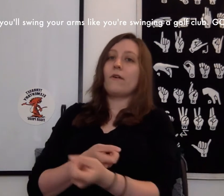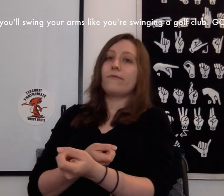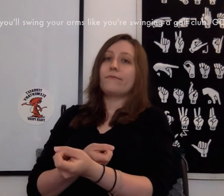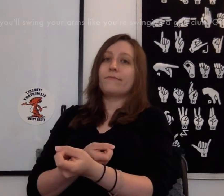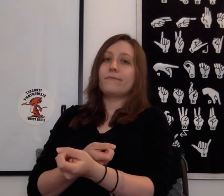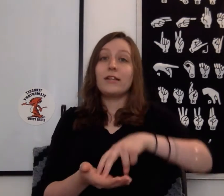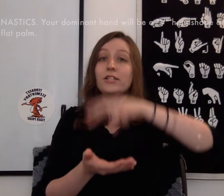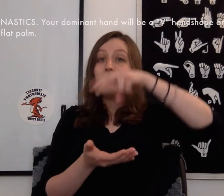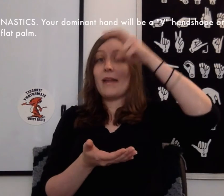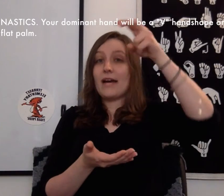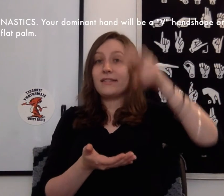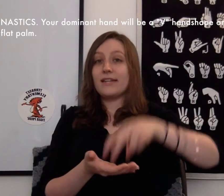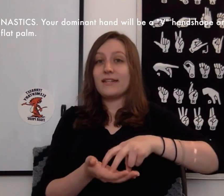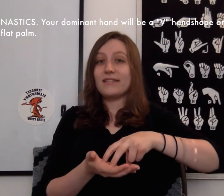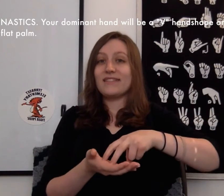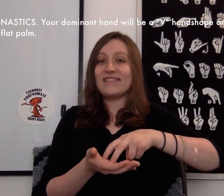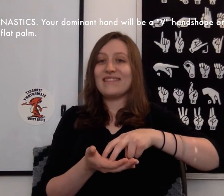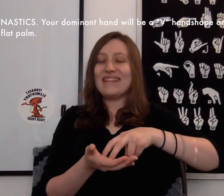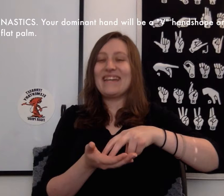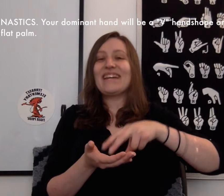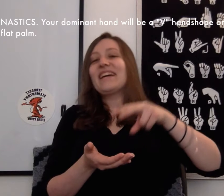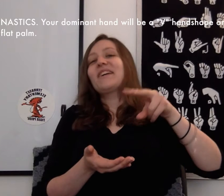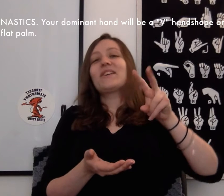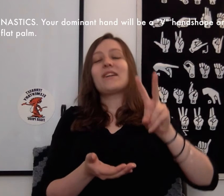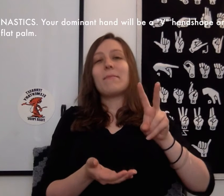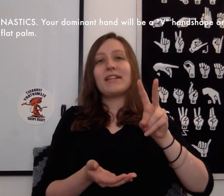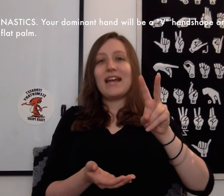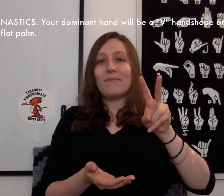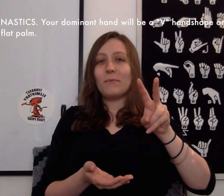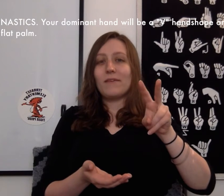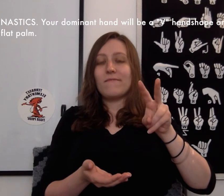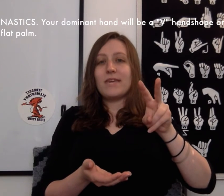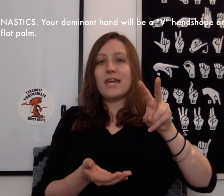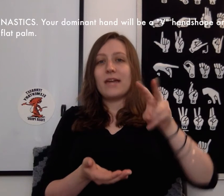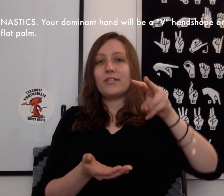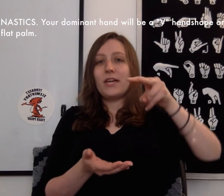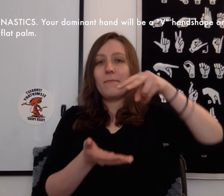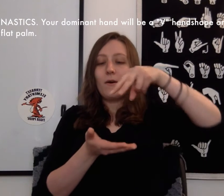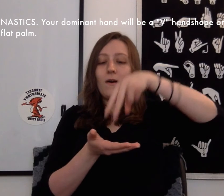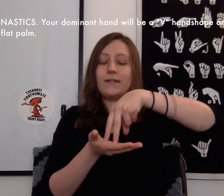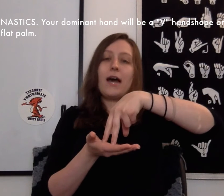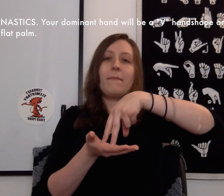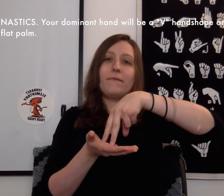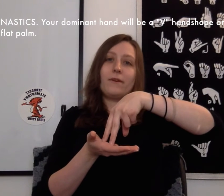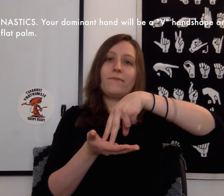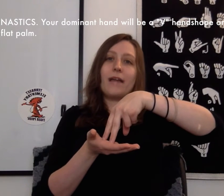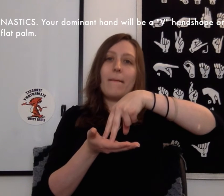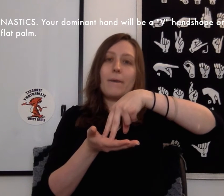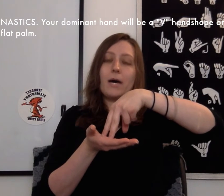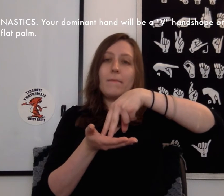Golf. Gymnastics. Your dominant hand will be a V handshape on top of your flat palm.